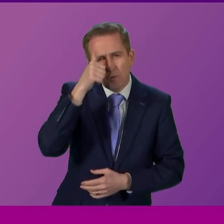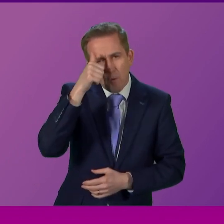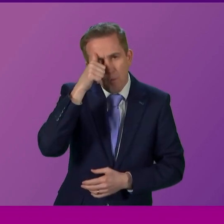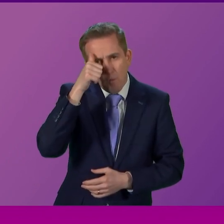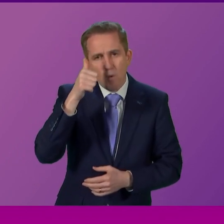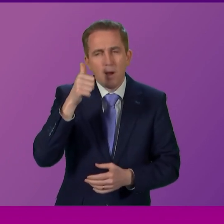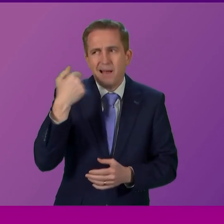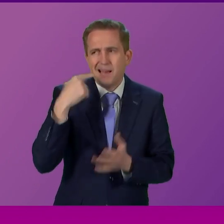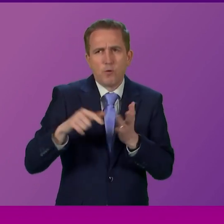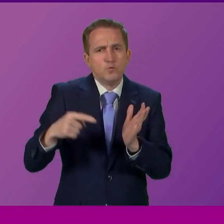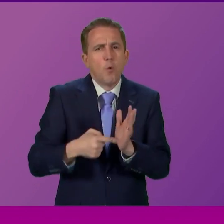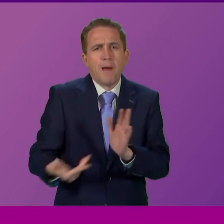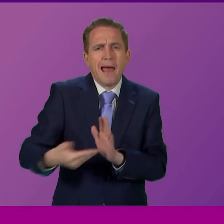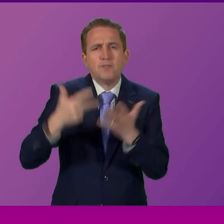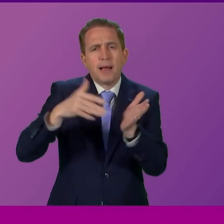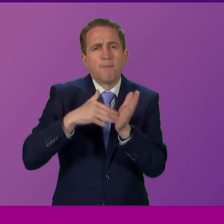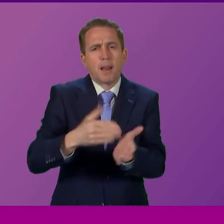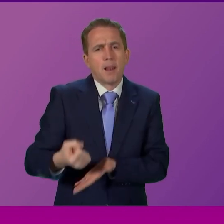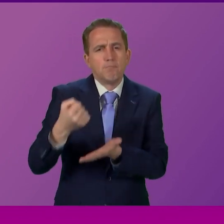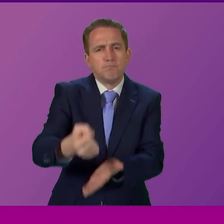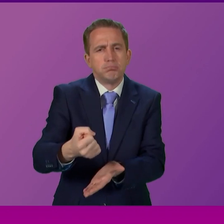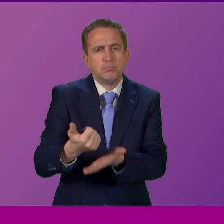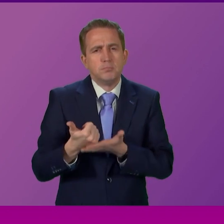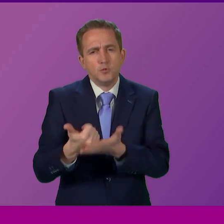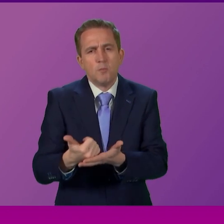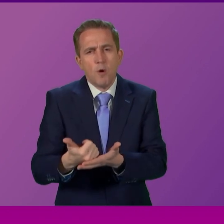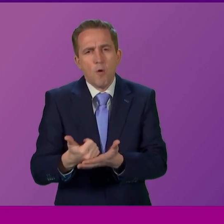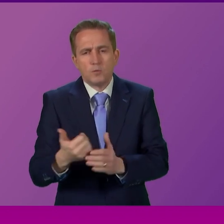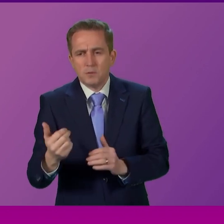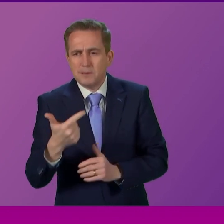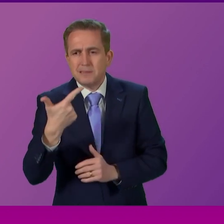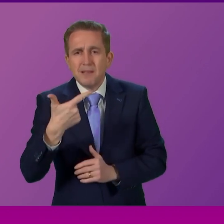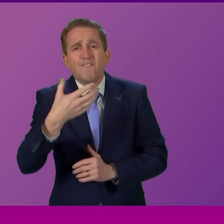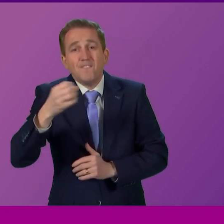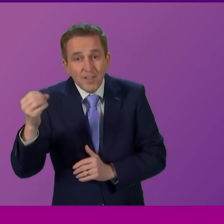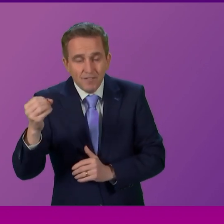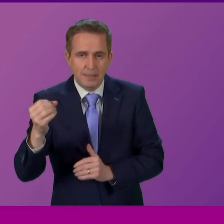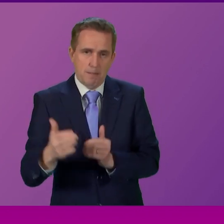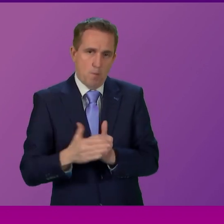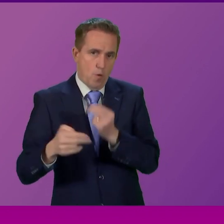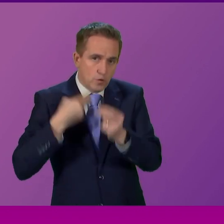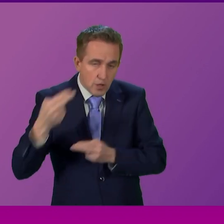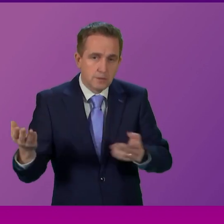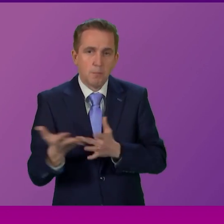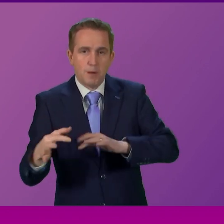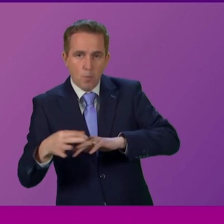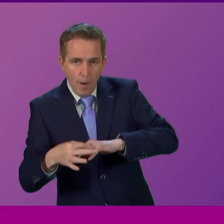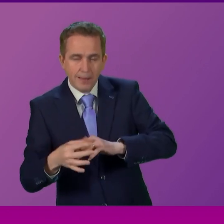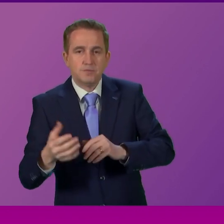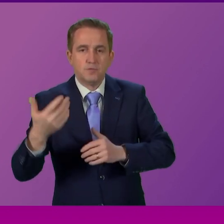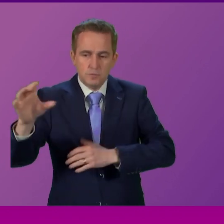announced in October around about £8 million to support the recruitment of up to 750 nurses midwives and AHPs